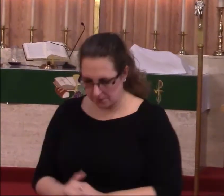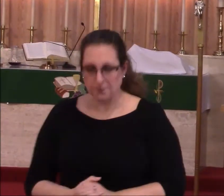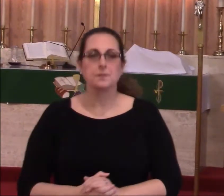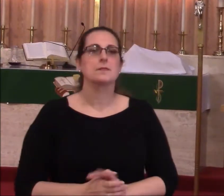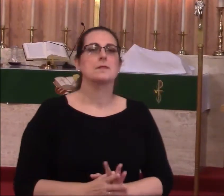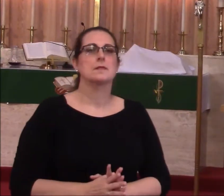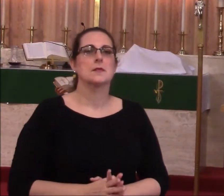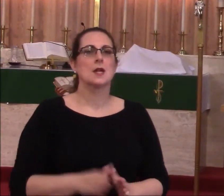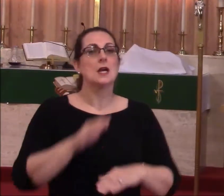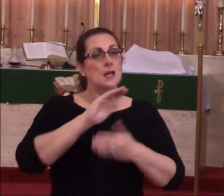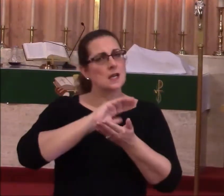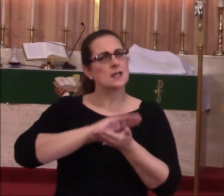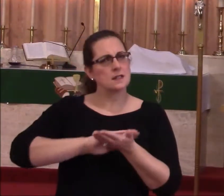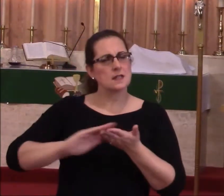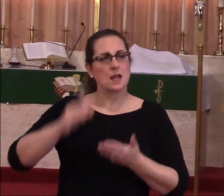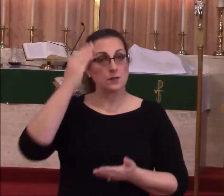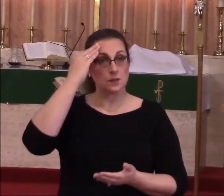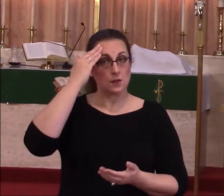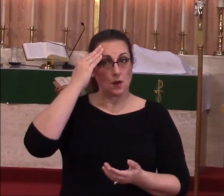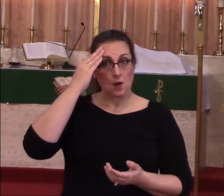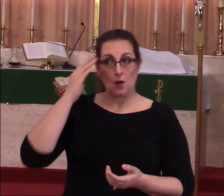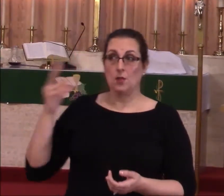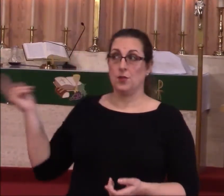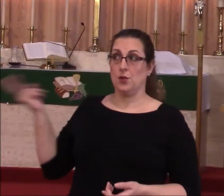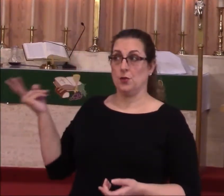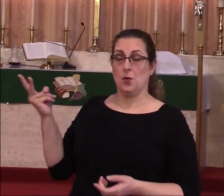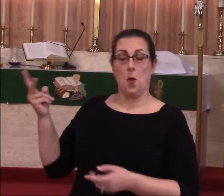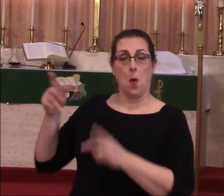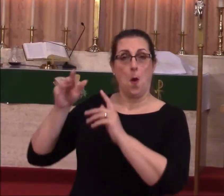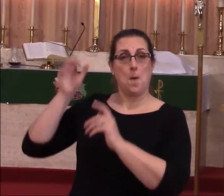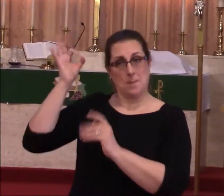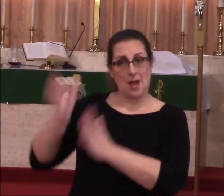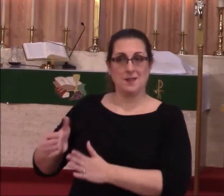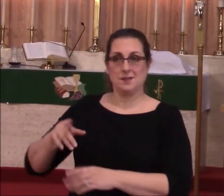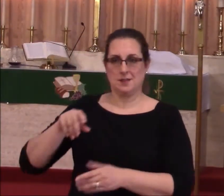Amen. It's nice to know that neither pastor can read music, isn't it?